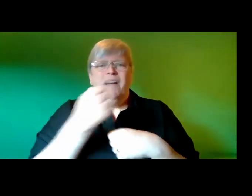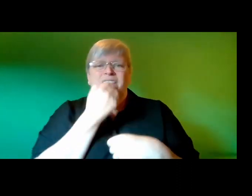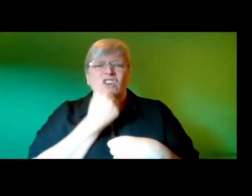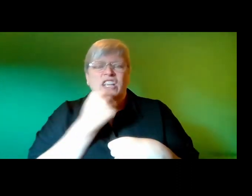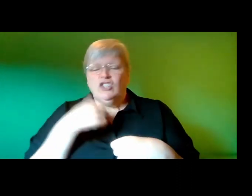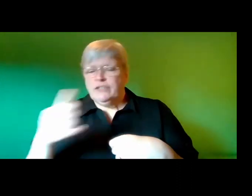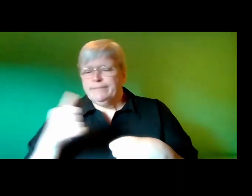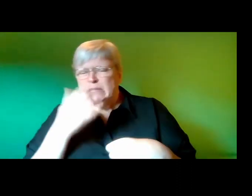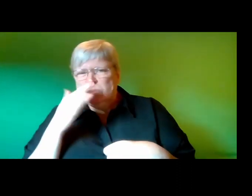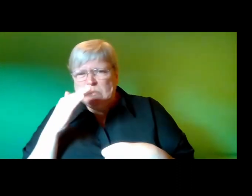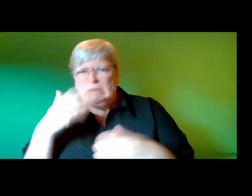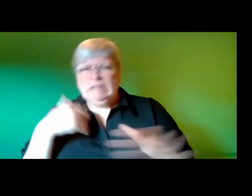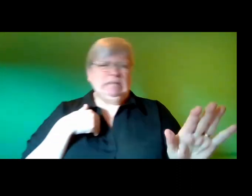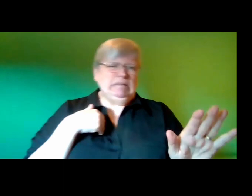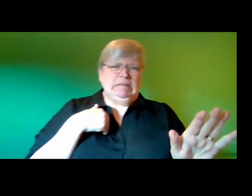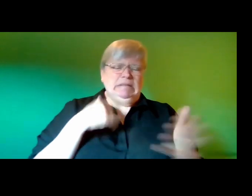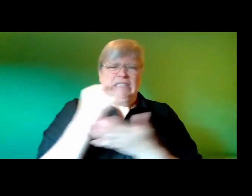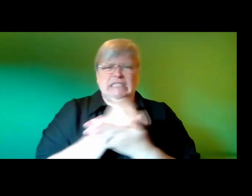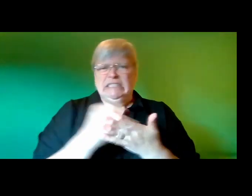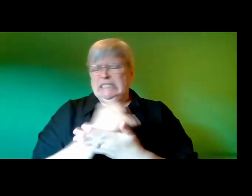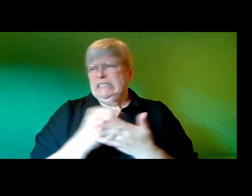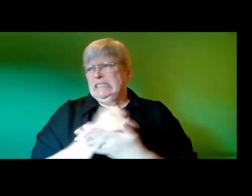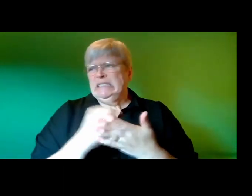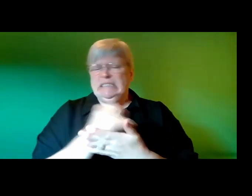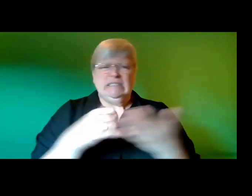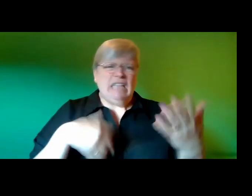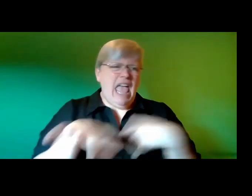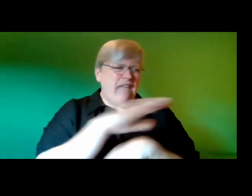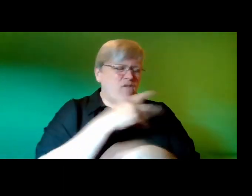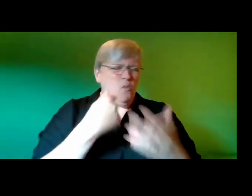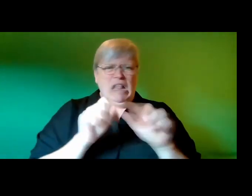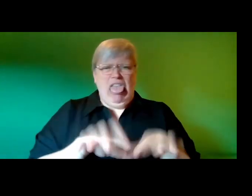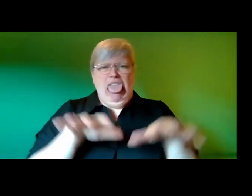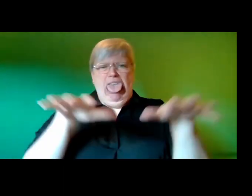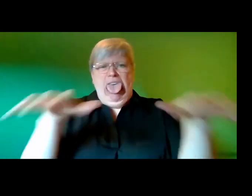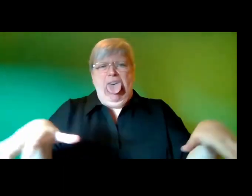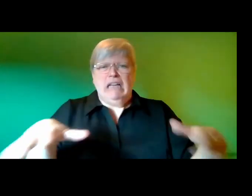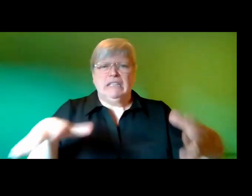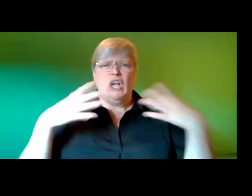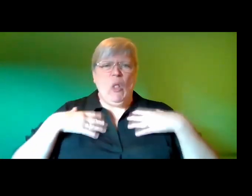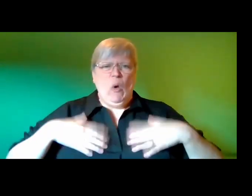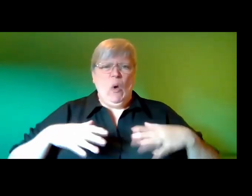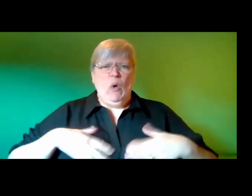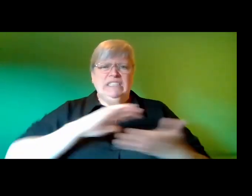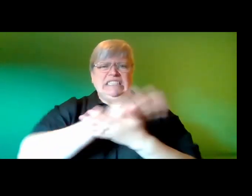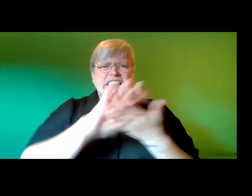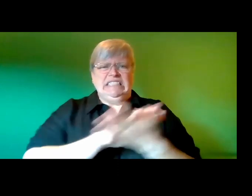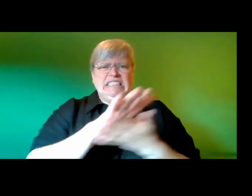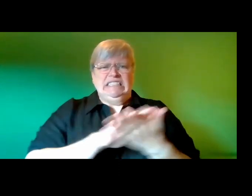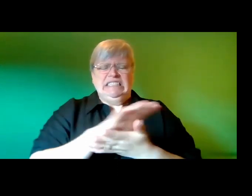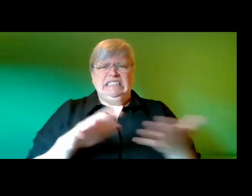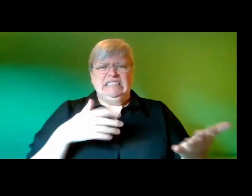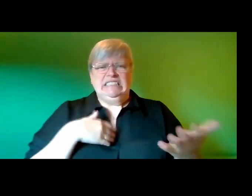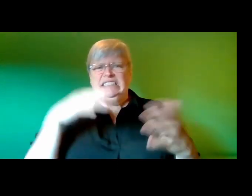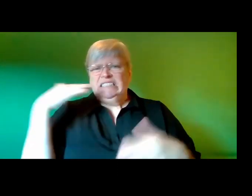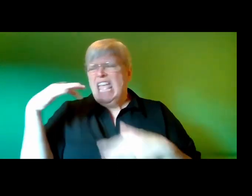a mess mold encroached every space on the kitchen that wasn't in regular use unwashed clothes lay in mounds on the floor the air tasted like